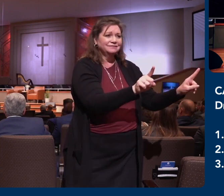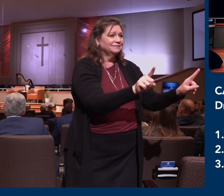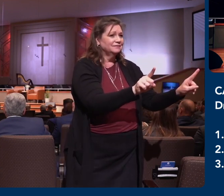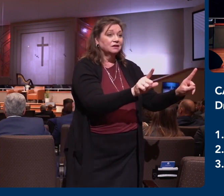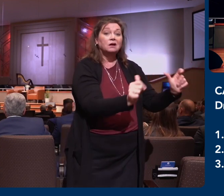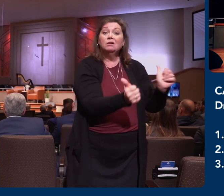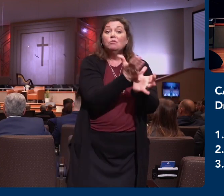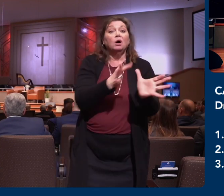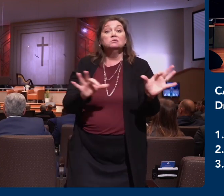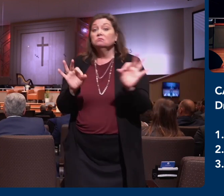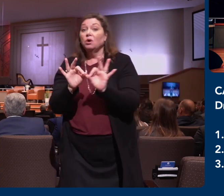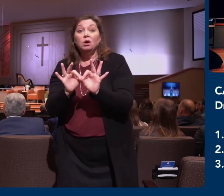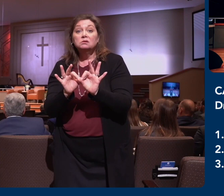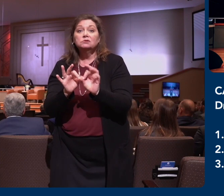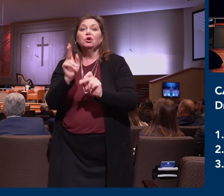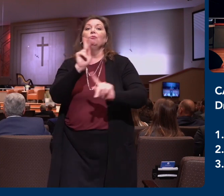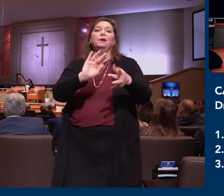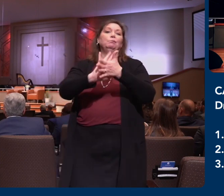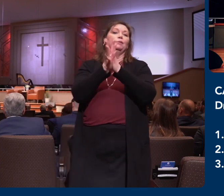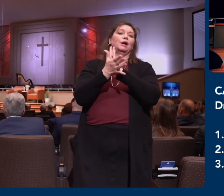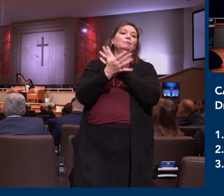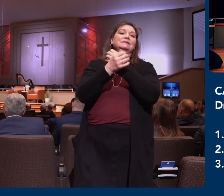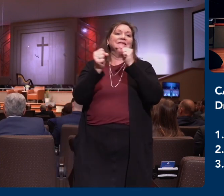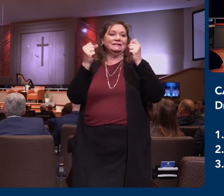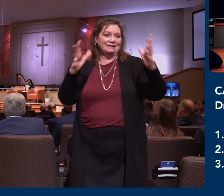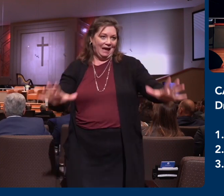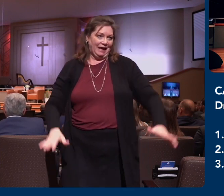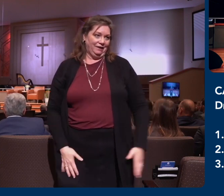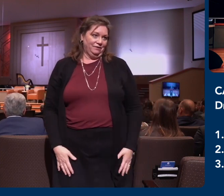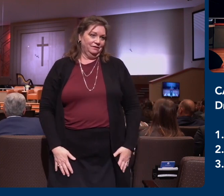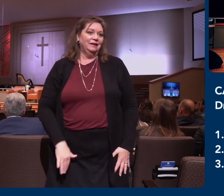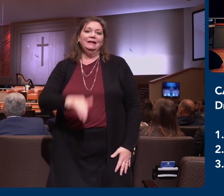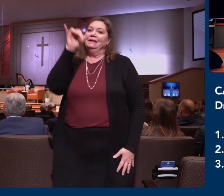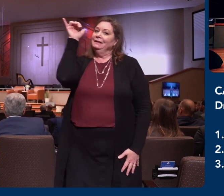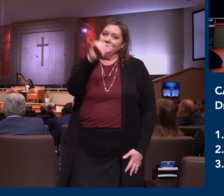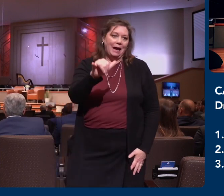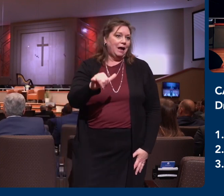of our ministry. Jesus must be the priority.